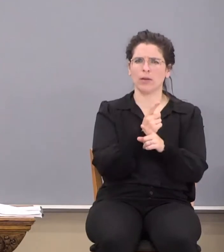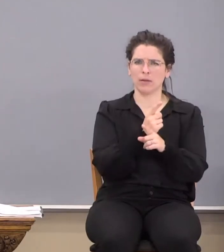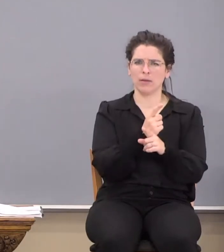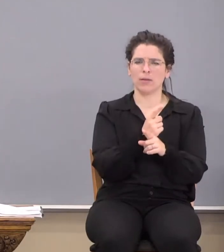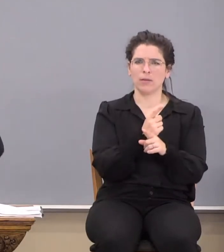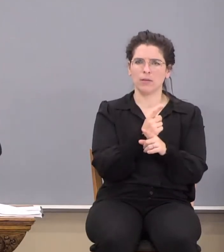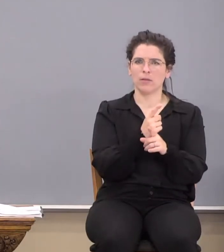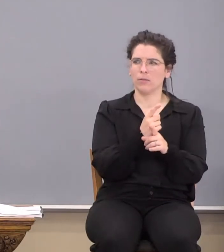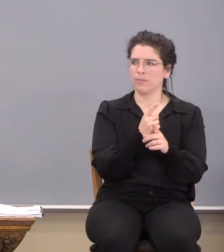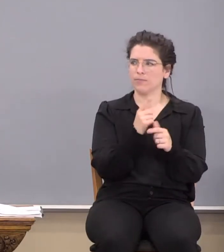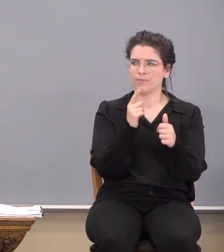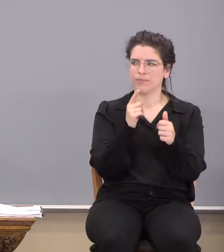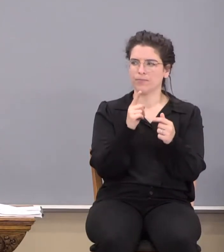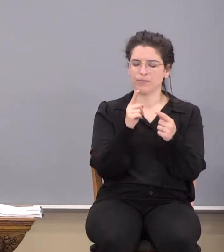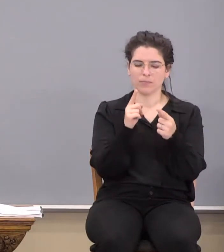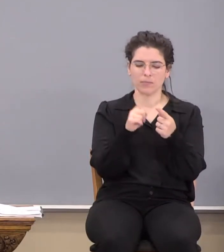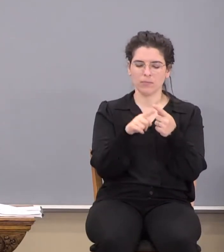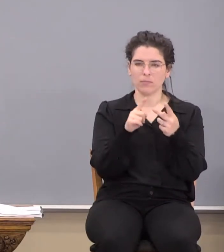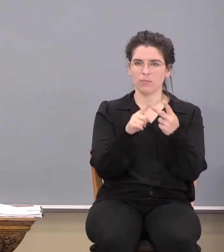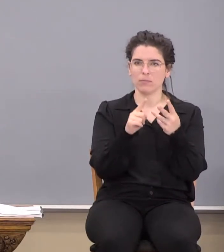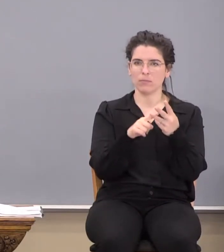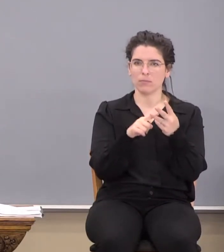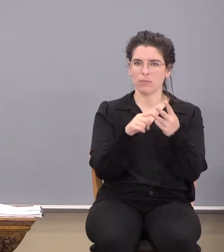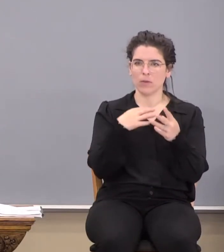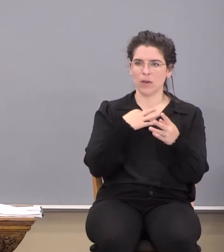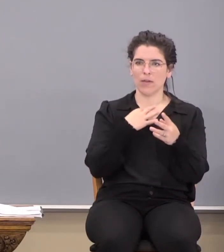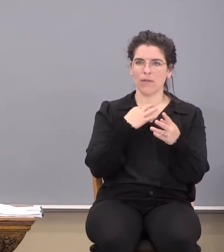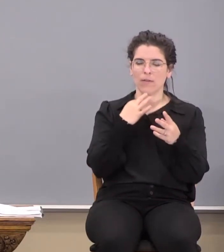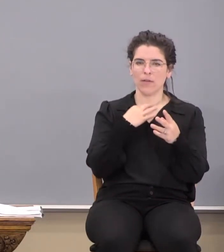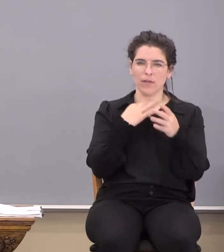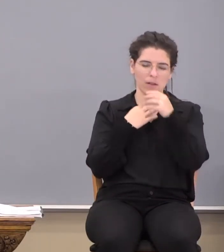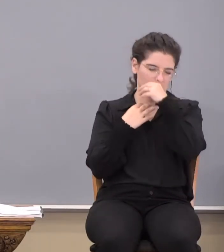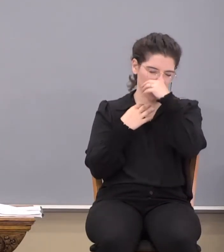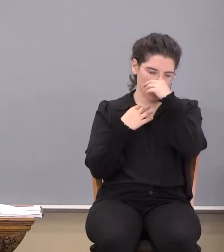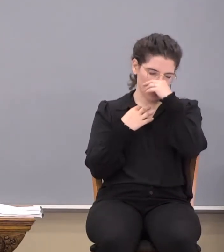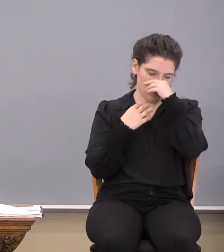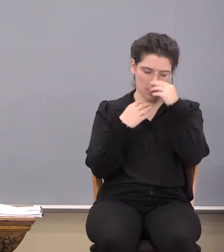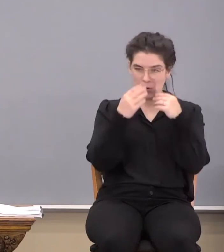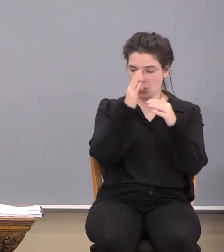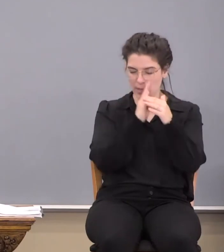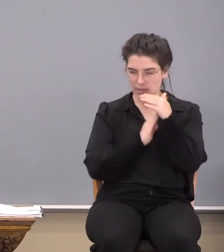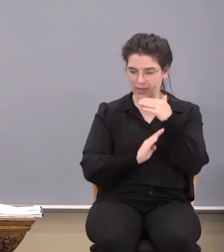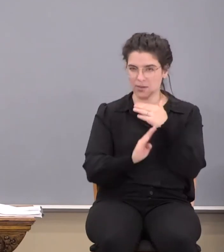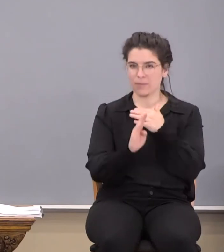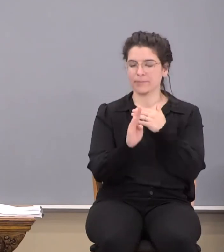he couples three words together, voluntary, humility,